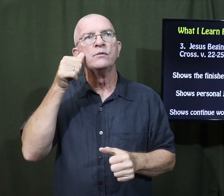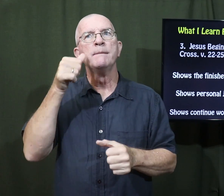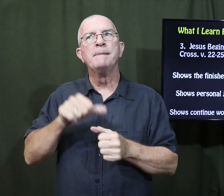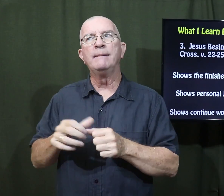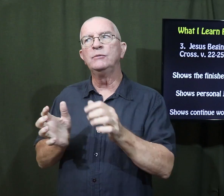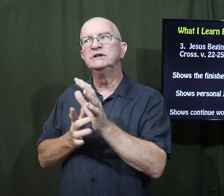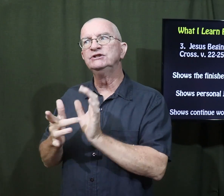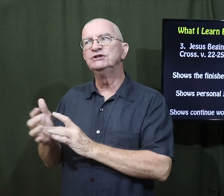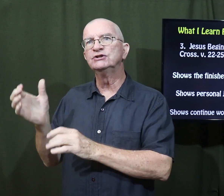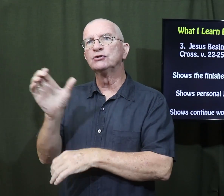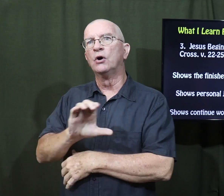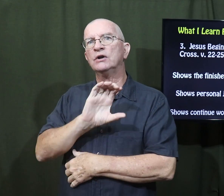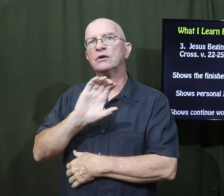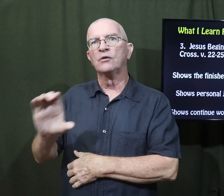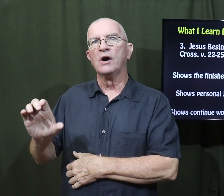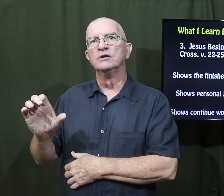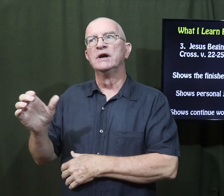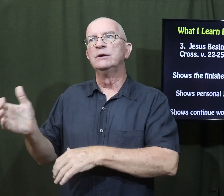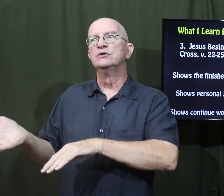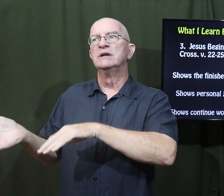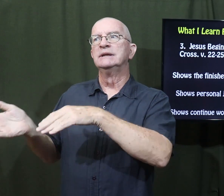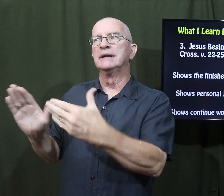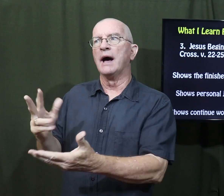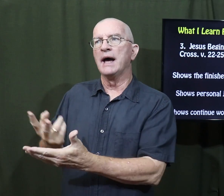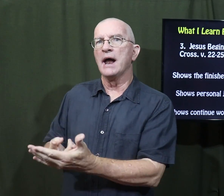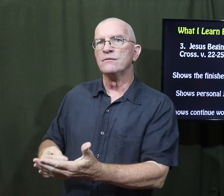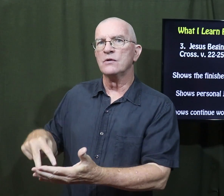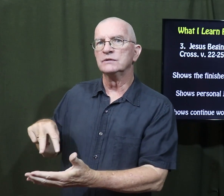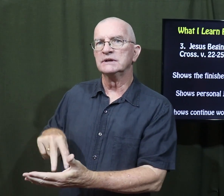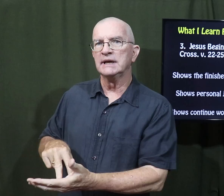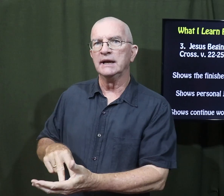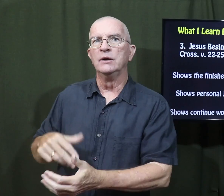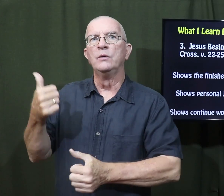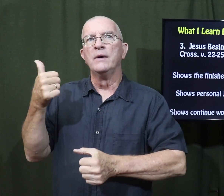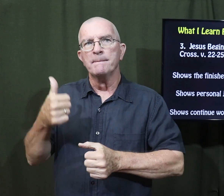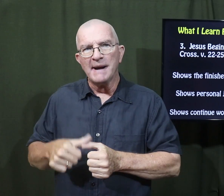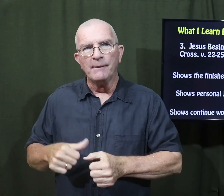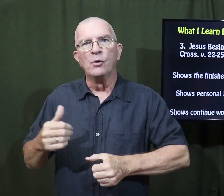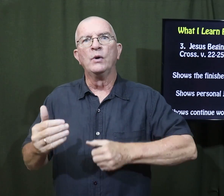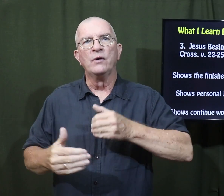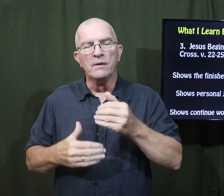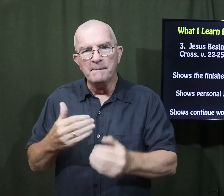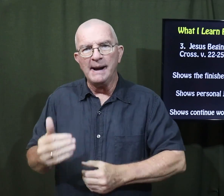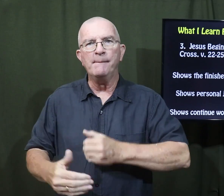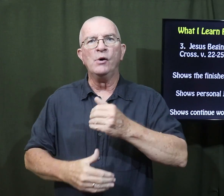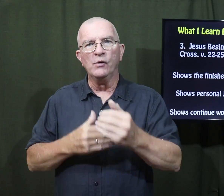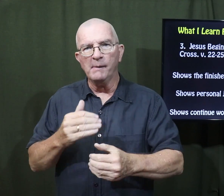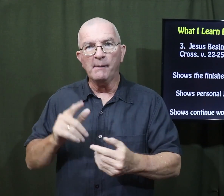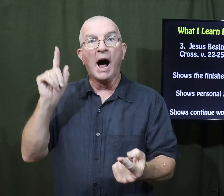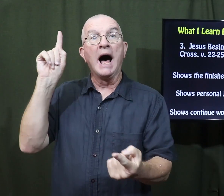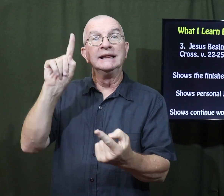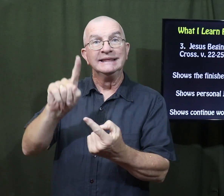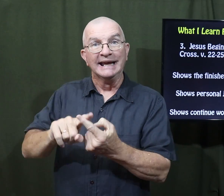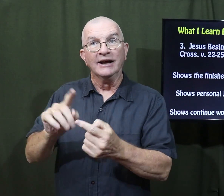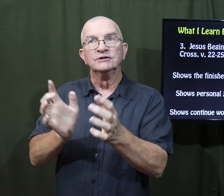We remember Jesus on the cross that he died and rose again. Remember until